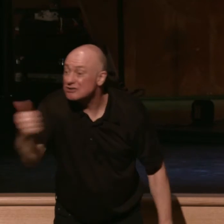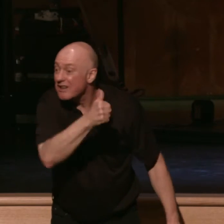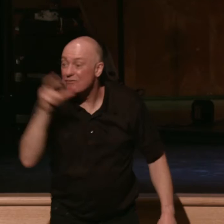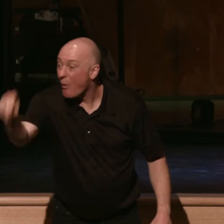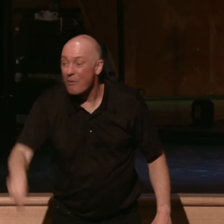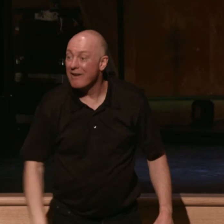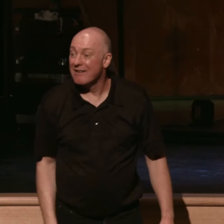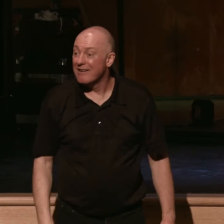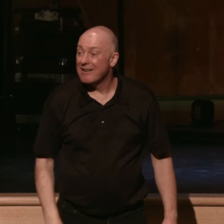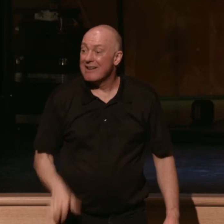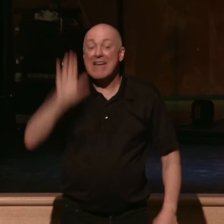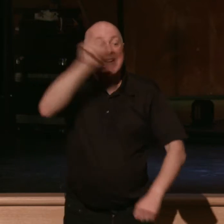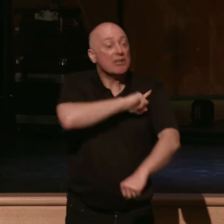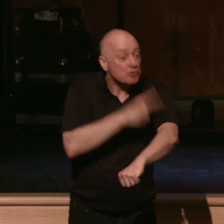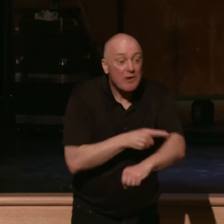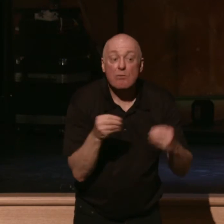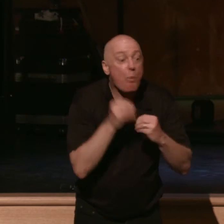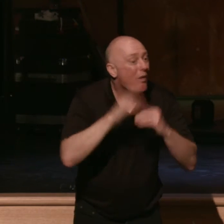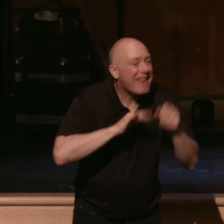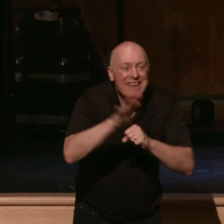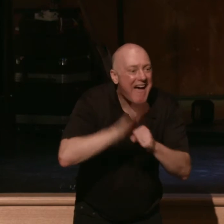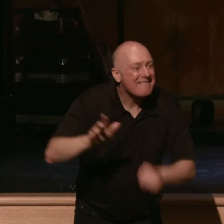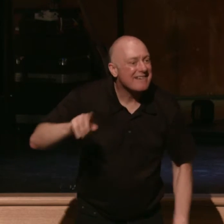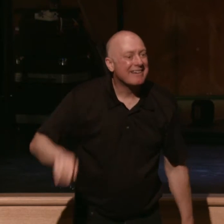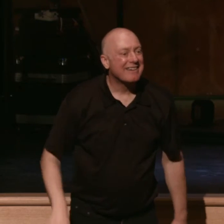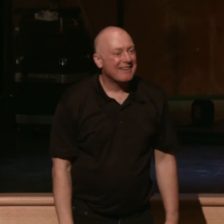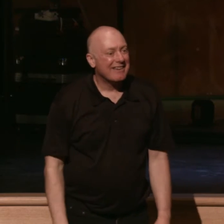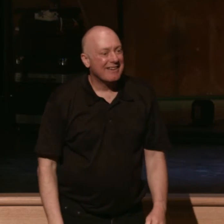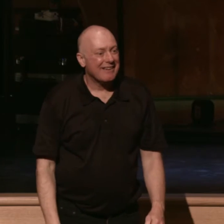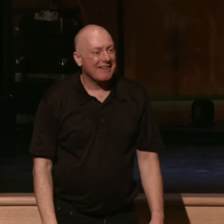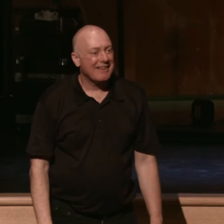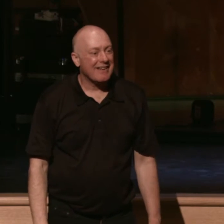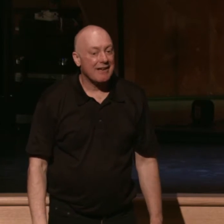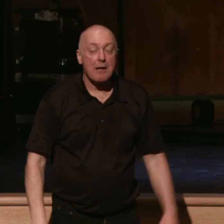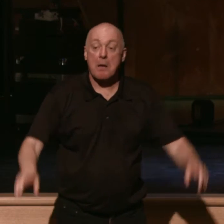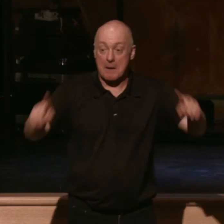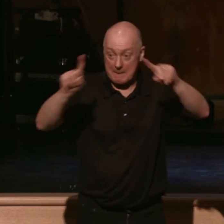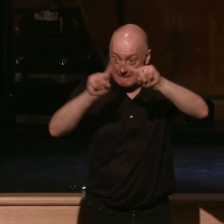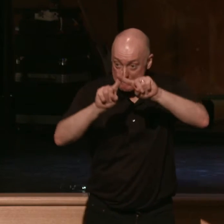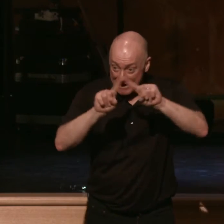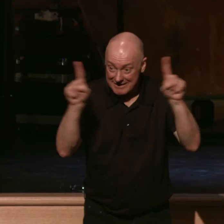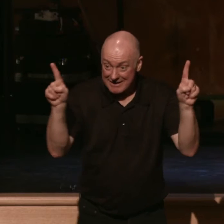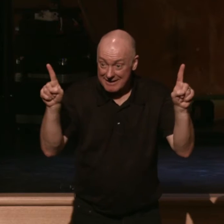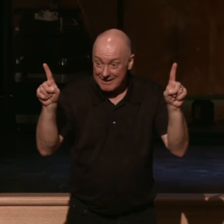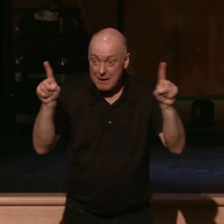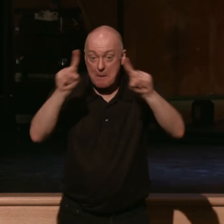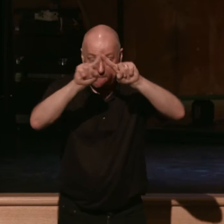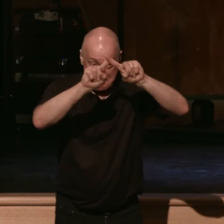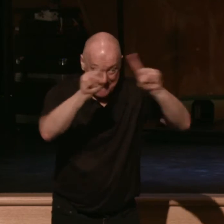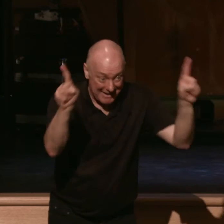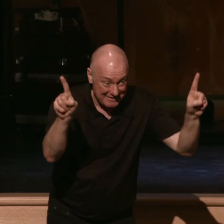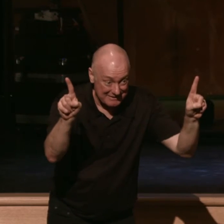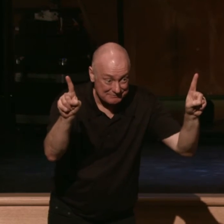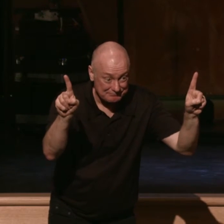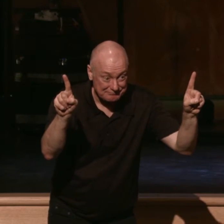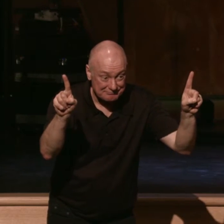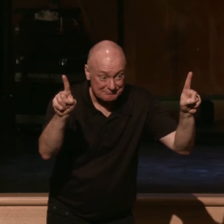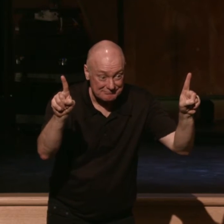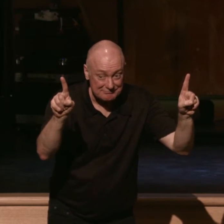His strength is more than enough. But, but, God does require